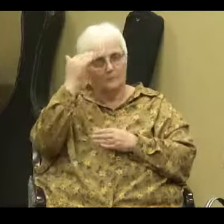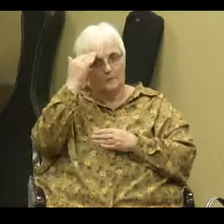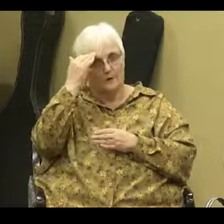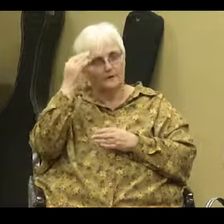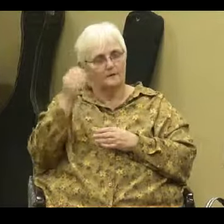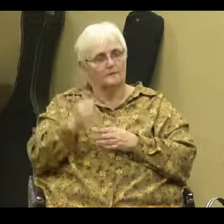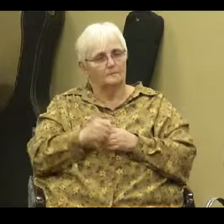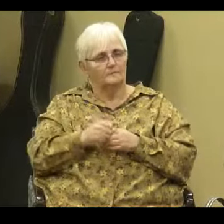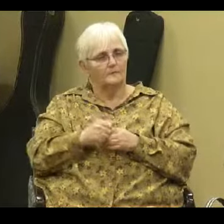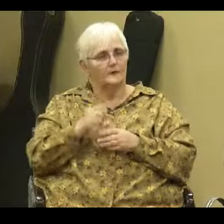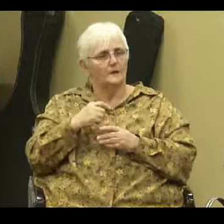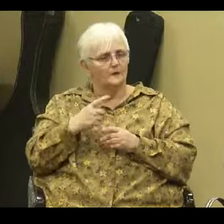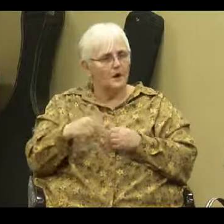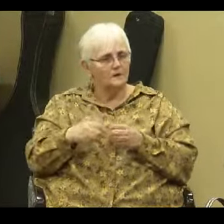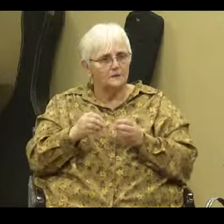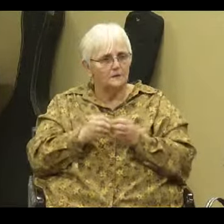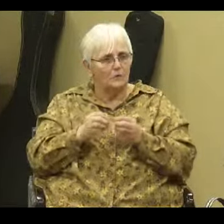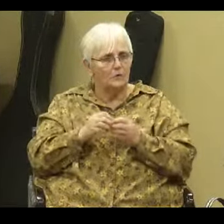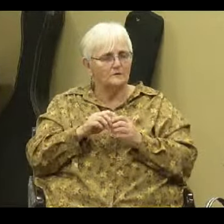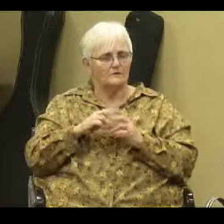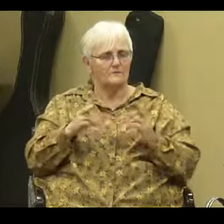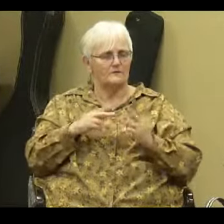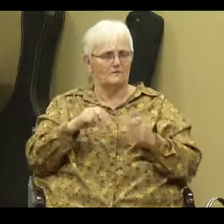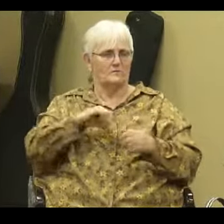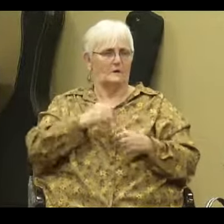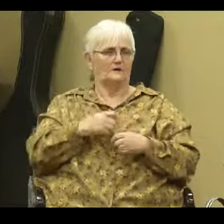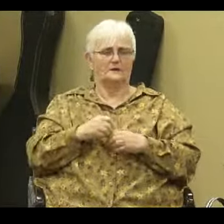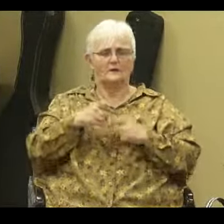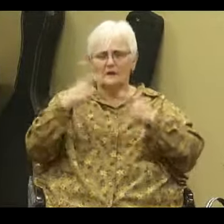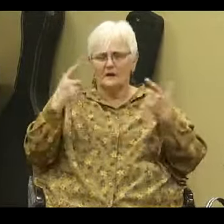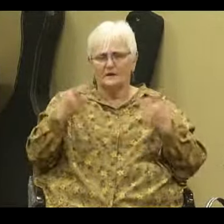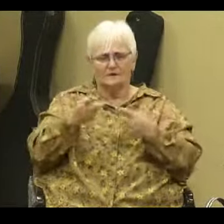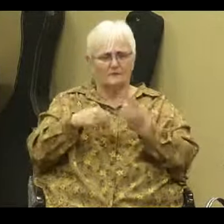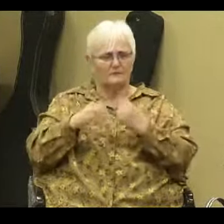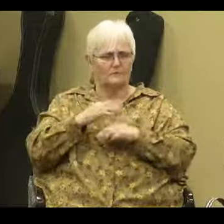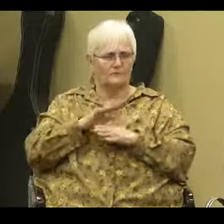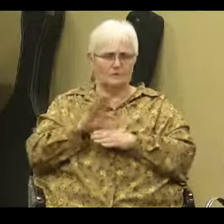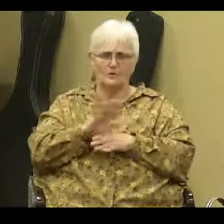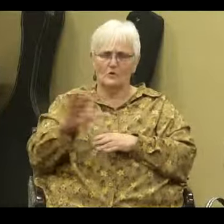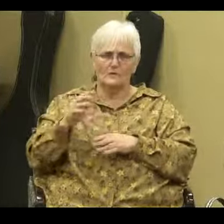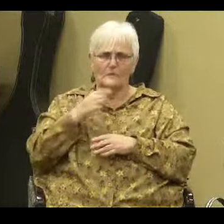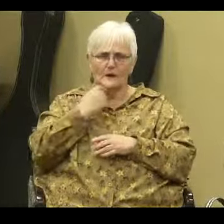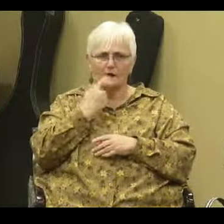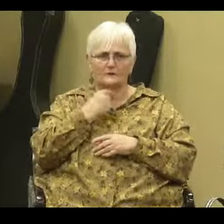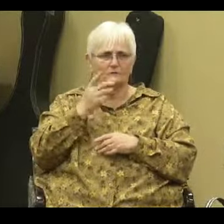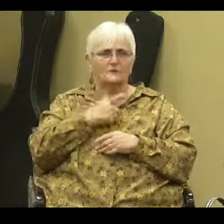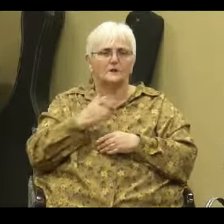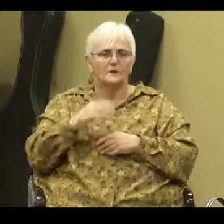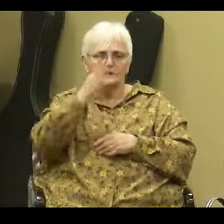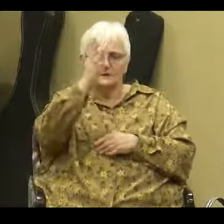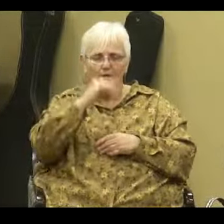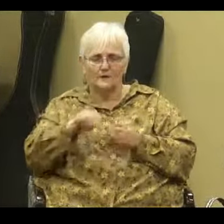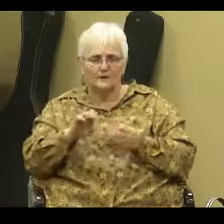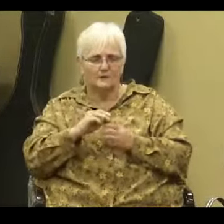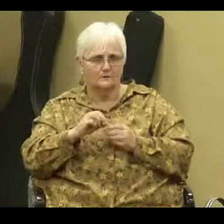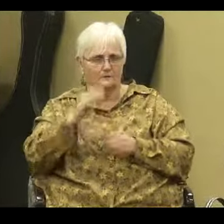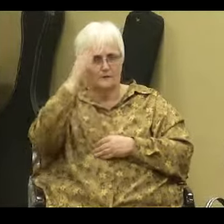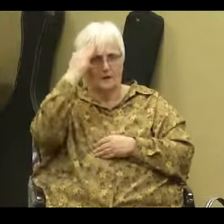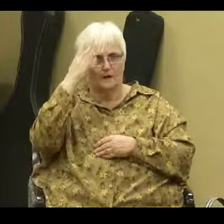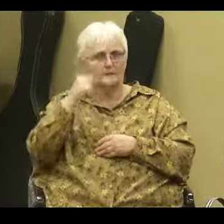It says, Talk no more so very proudly. Let no arrogance come from your mouth. For the Lord is the God of knowledge, and by Him